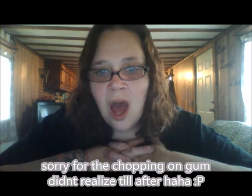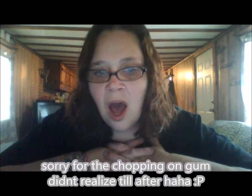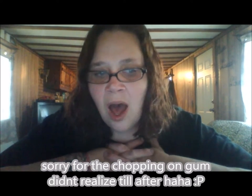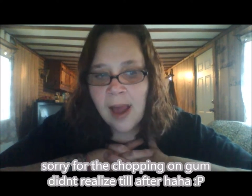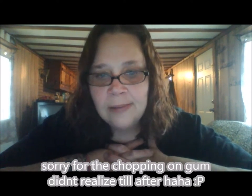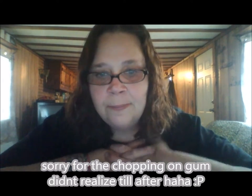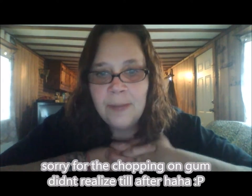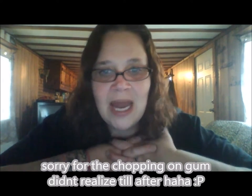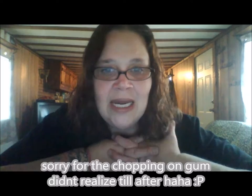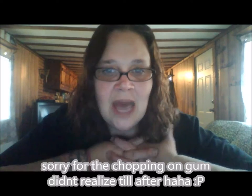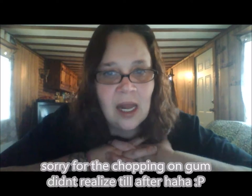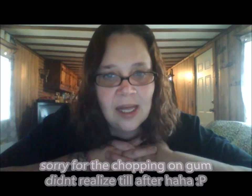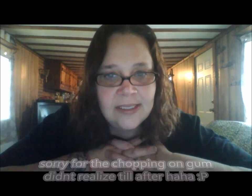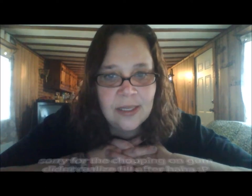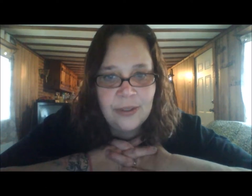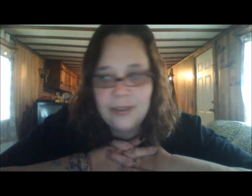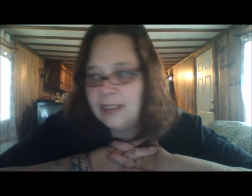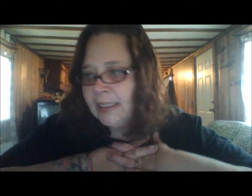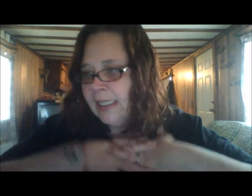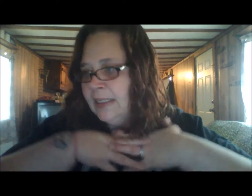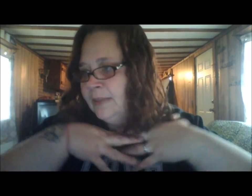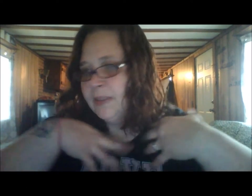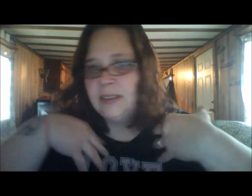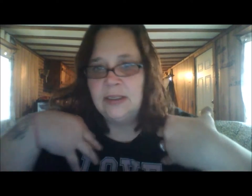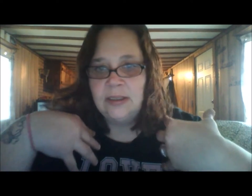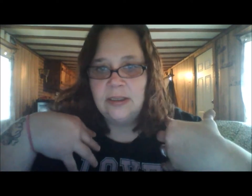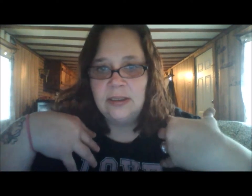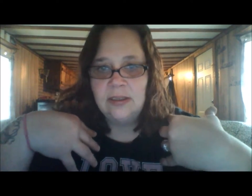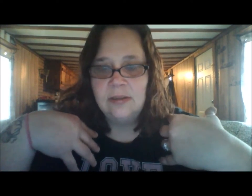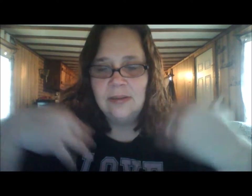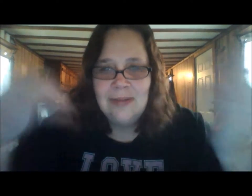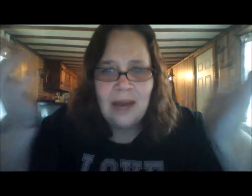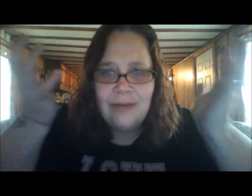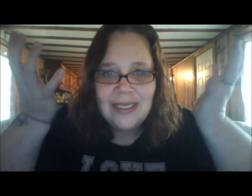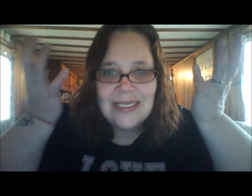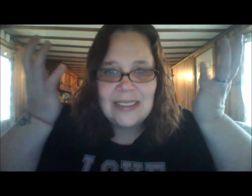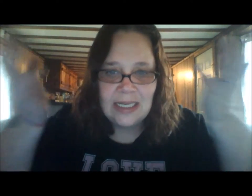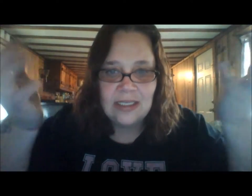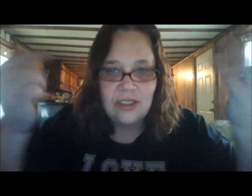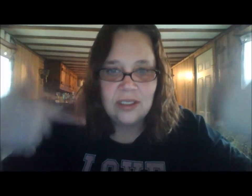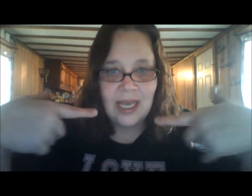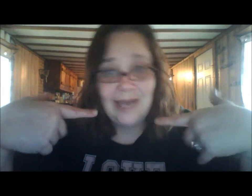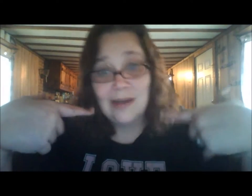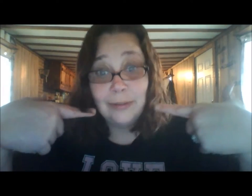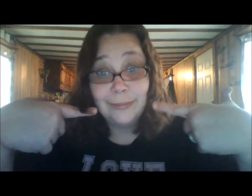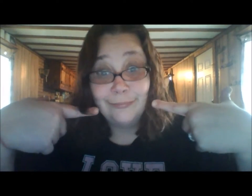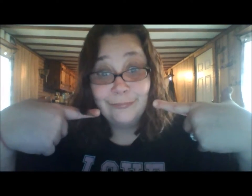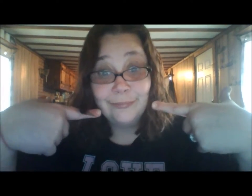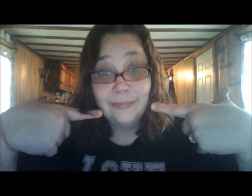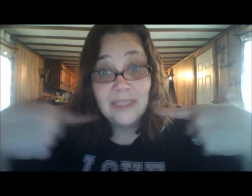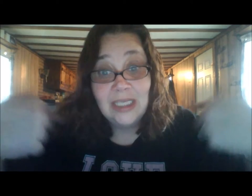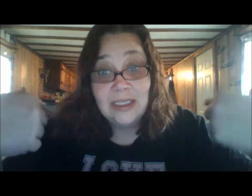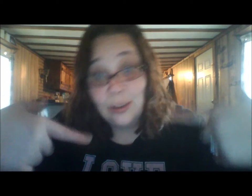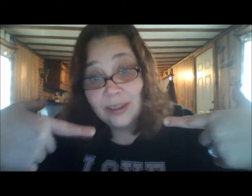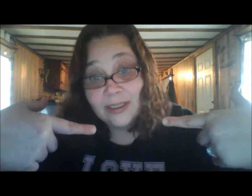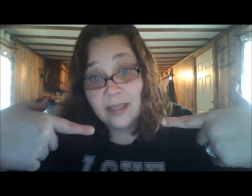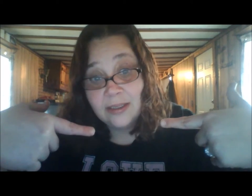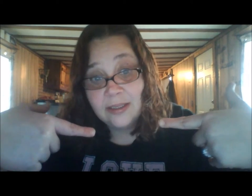Um, but not a lot's going on and I'm not really sick. It's just the end of it. So it sucks.